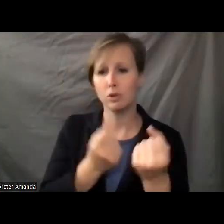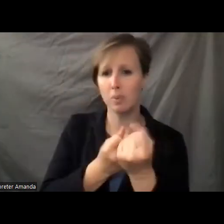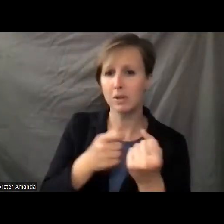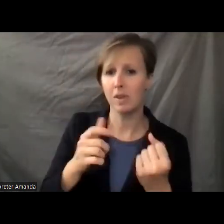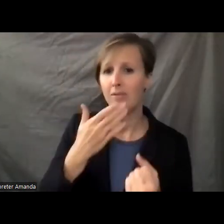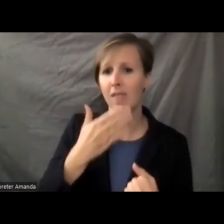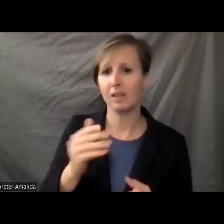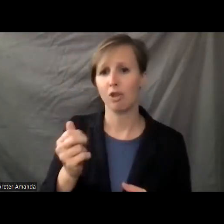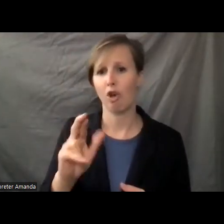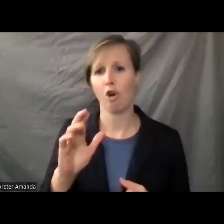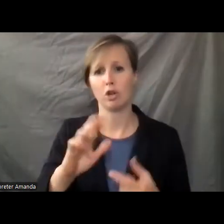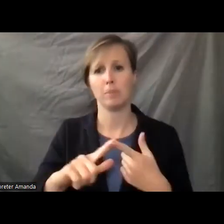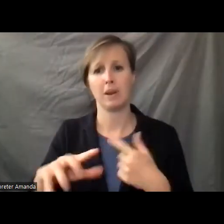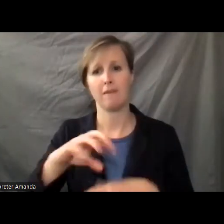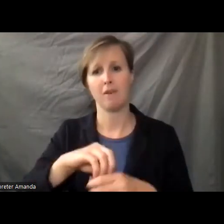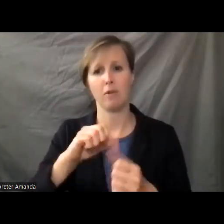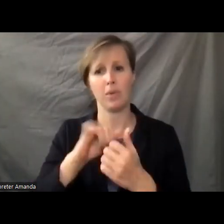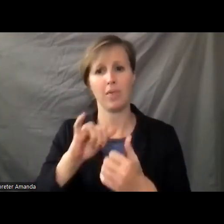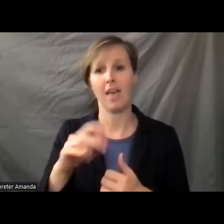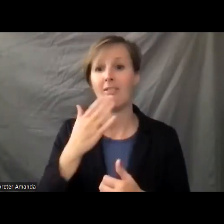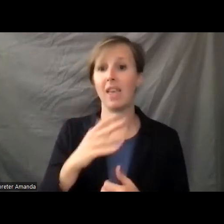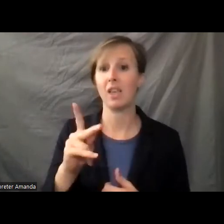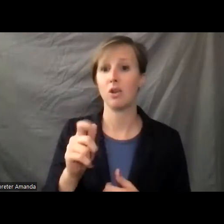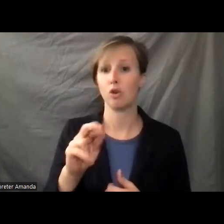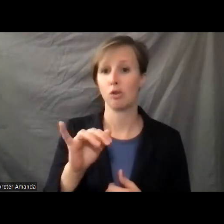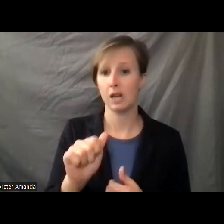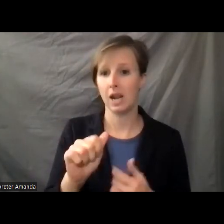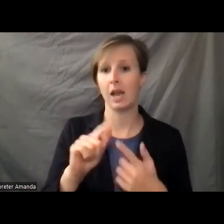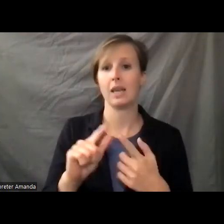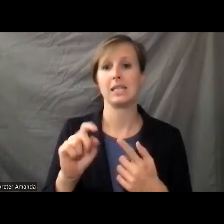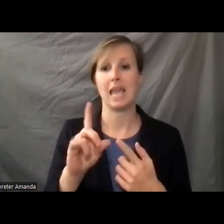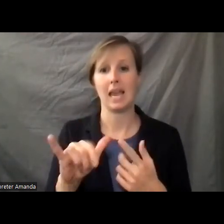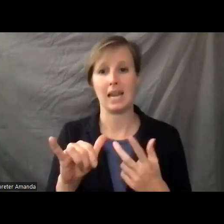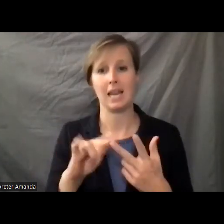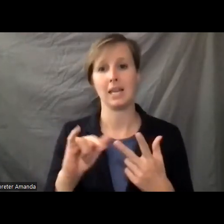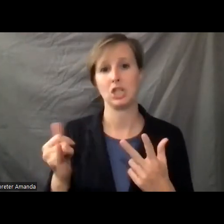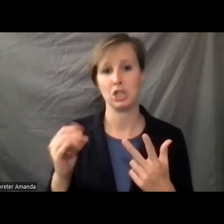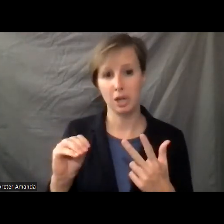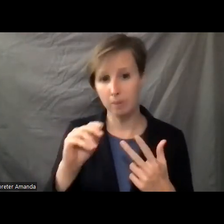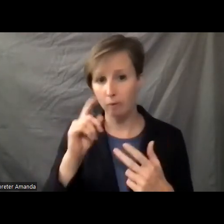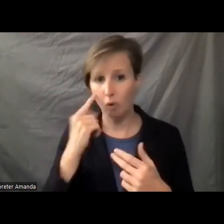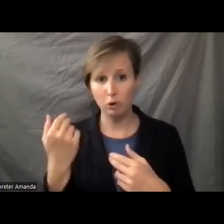ARC for being part of all this. And thank you to Karina and Teddy and Jim for participating with us.